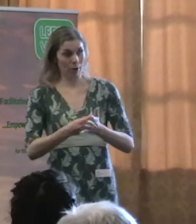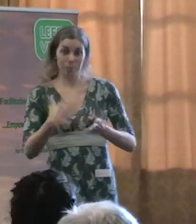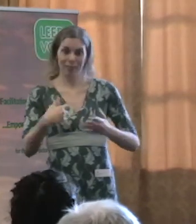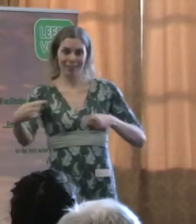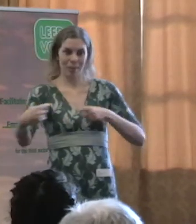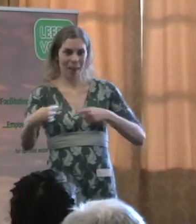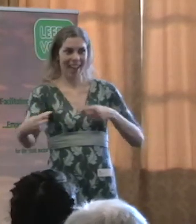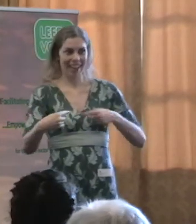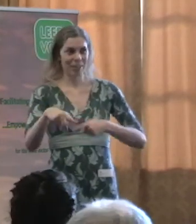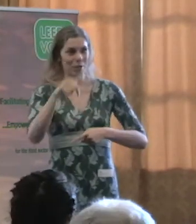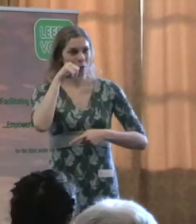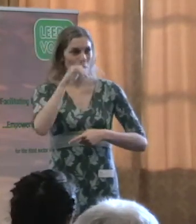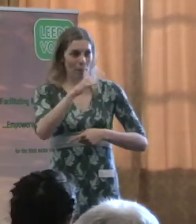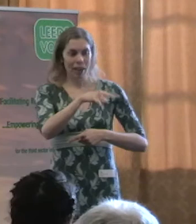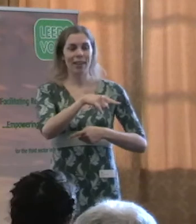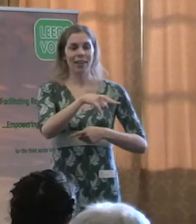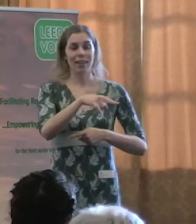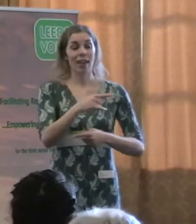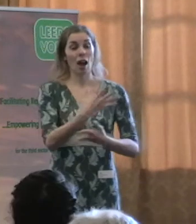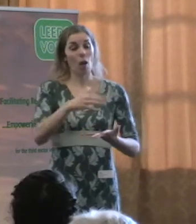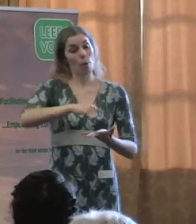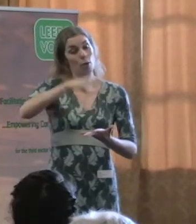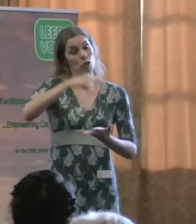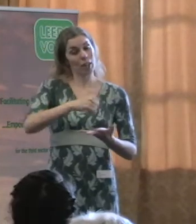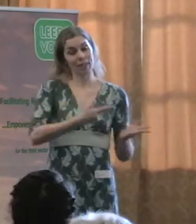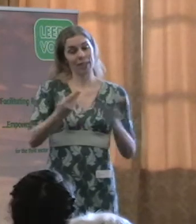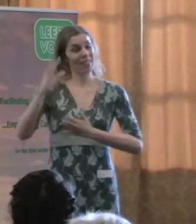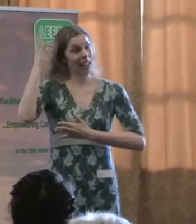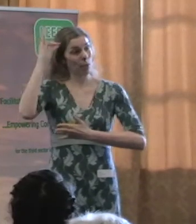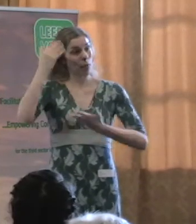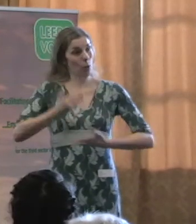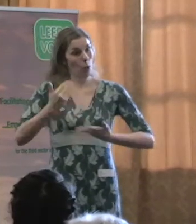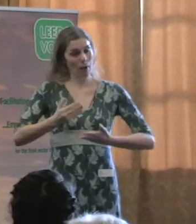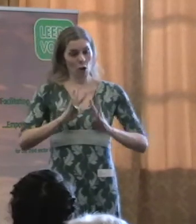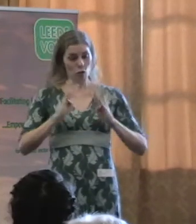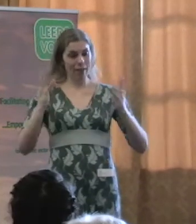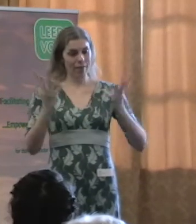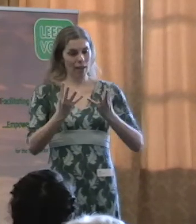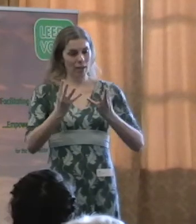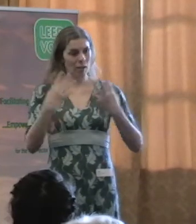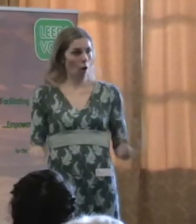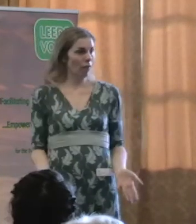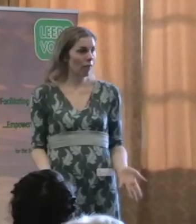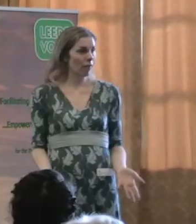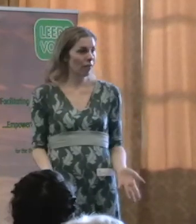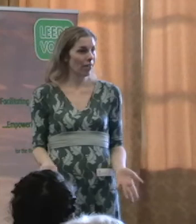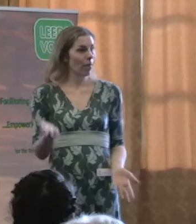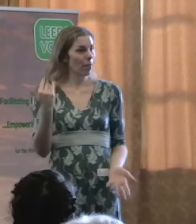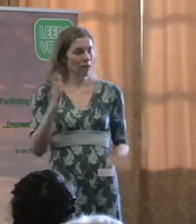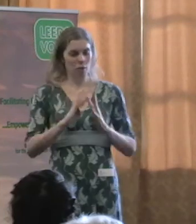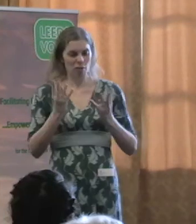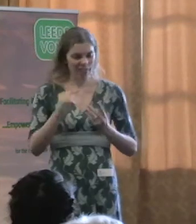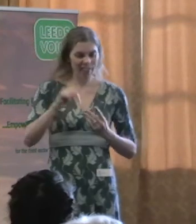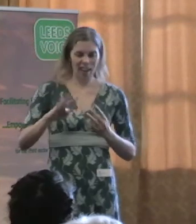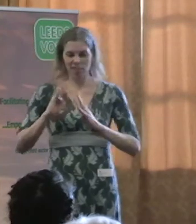because, as you will know, many of the budgets coming to local authorities now are no longer ring-fenced. My